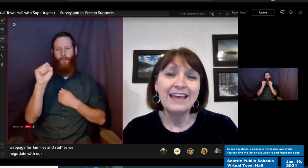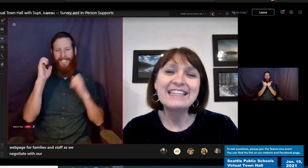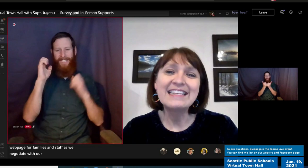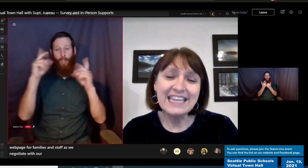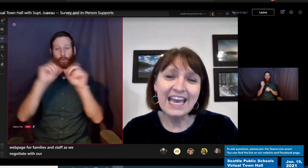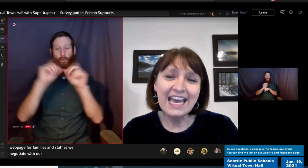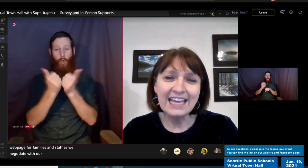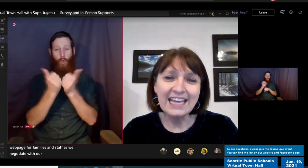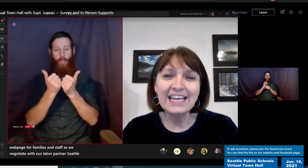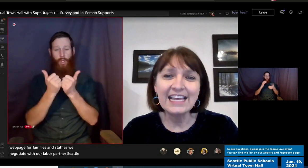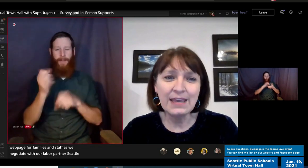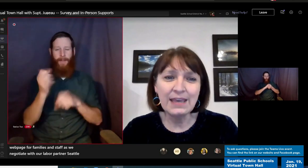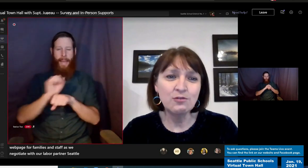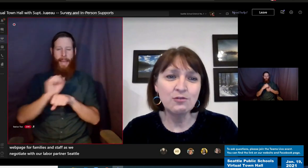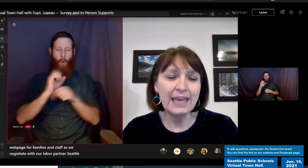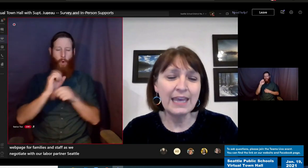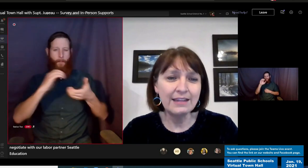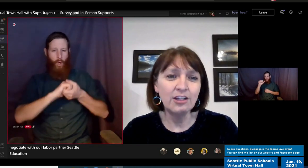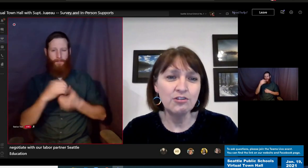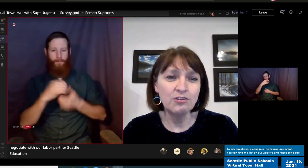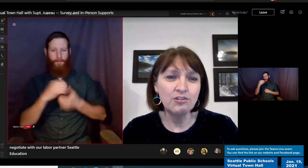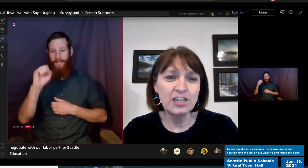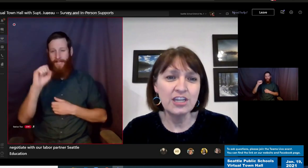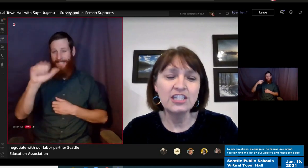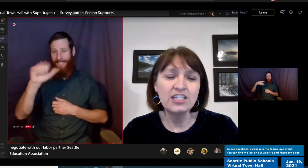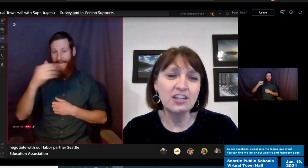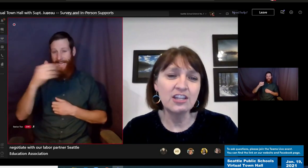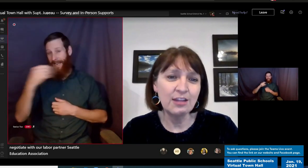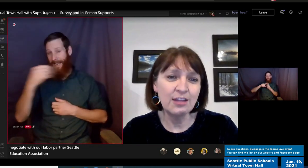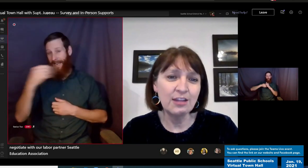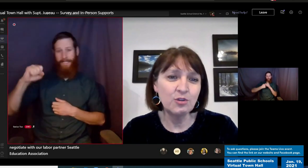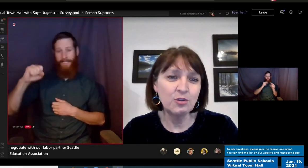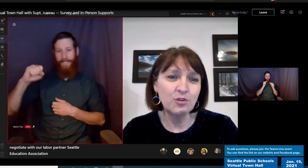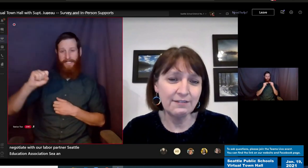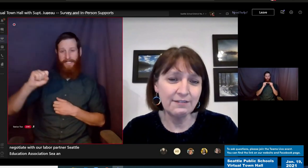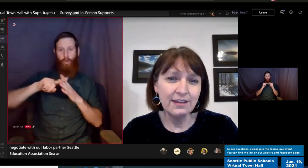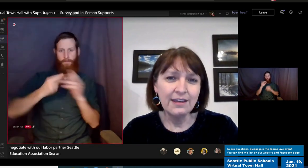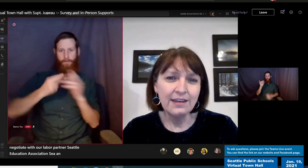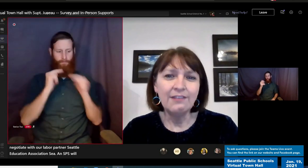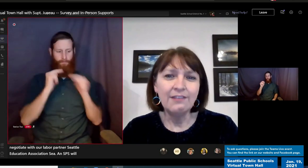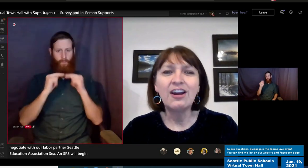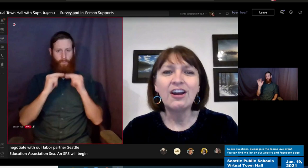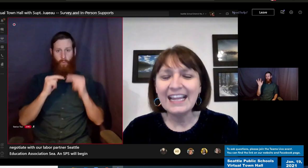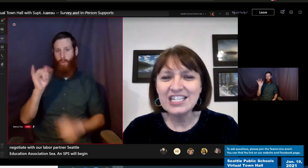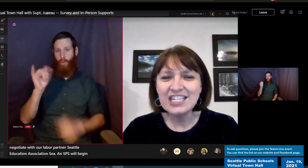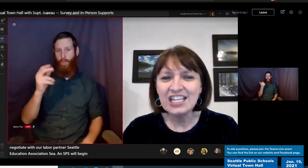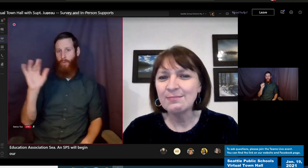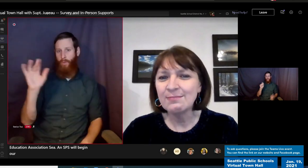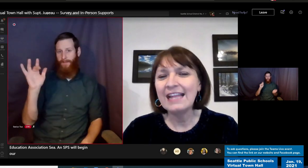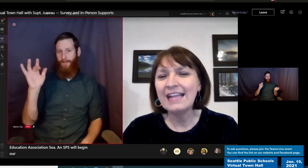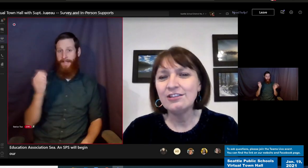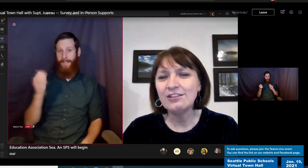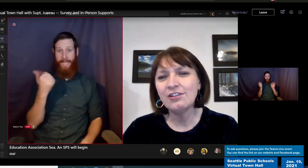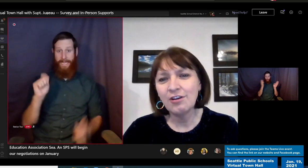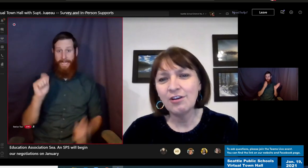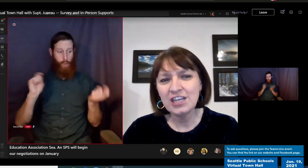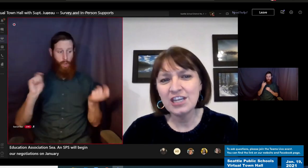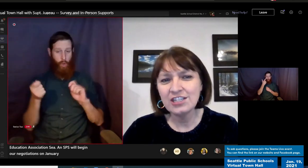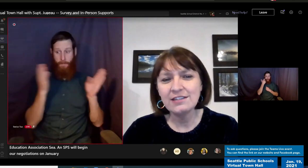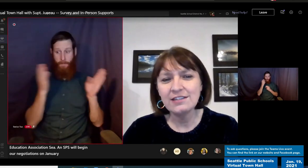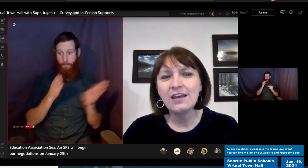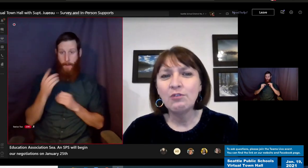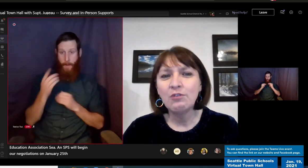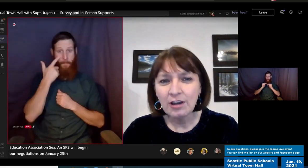SEA and SPS will begin our negotiations on January 25th. If there are any changes in planning due to negotiations,